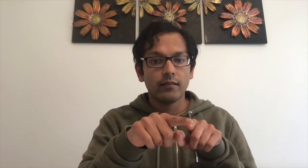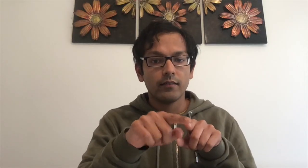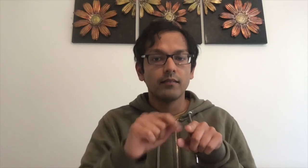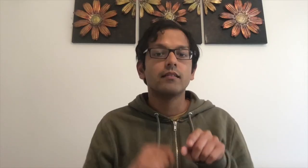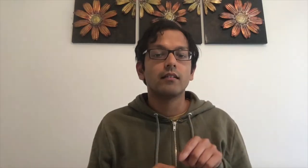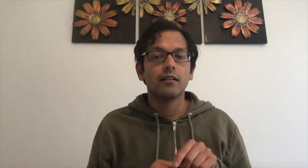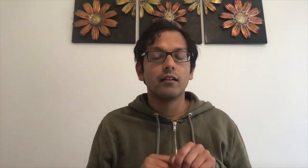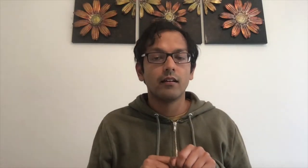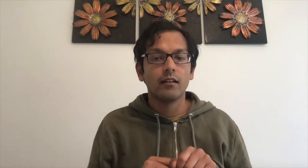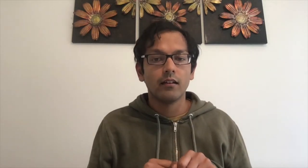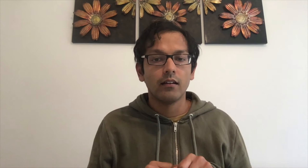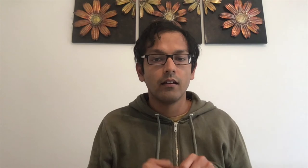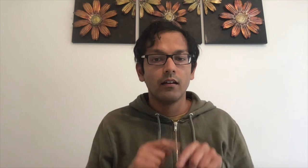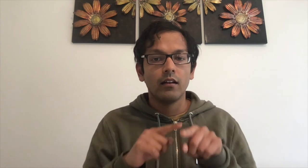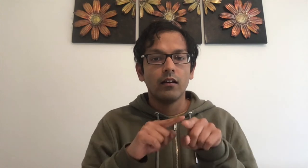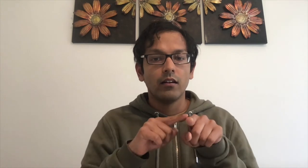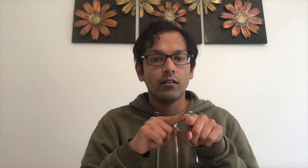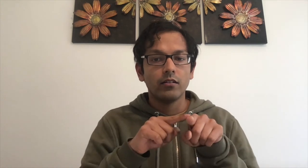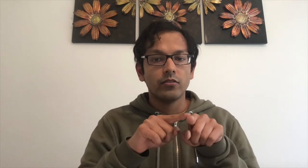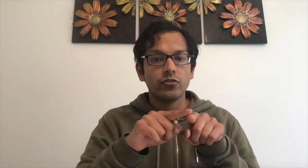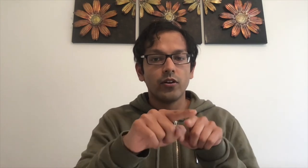Try, try.